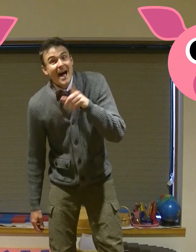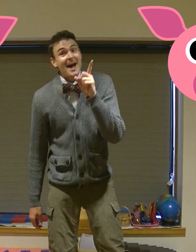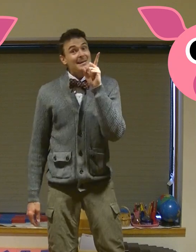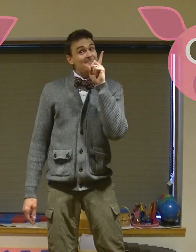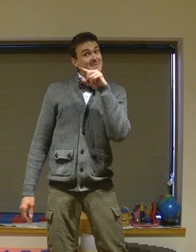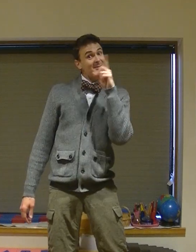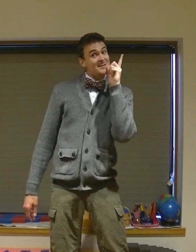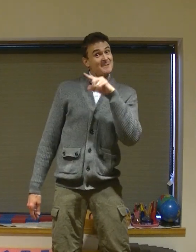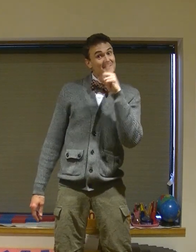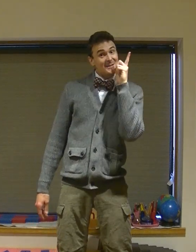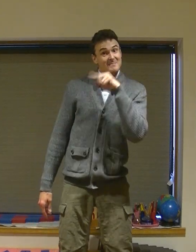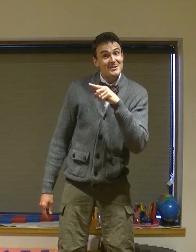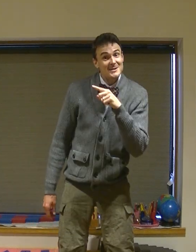I can mouse mouse mouse!